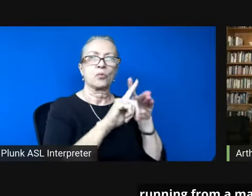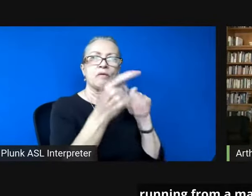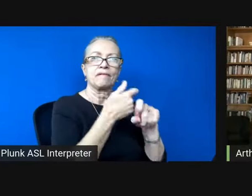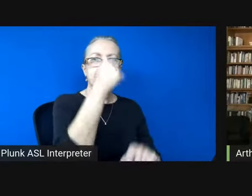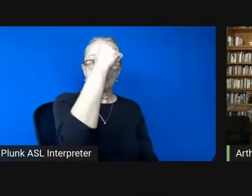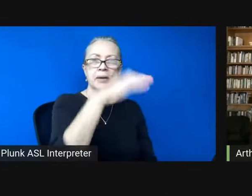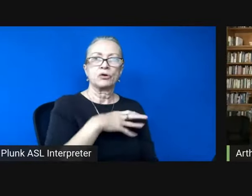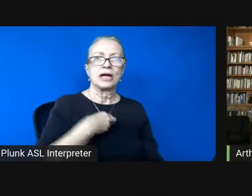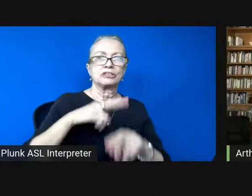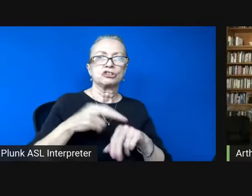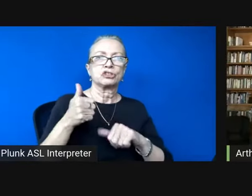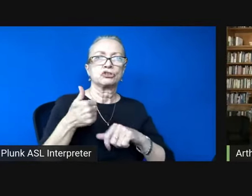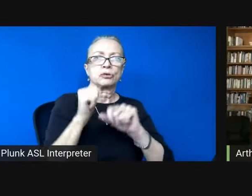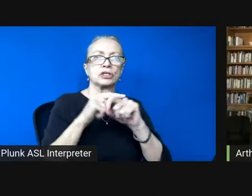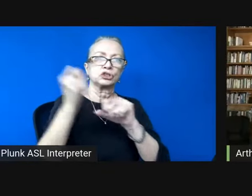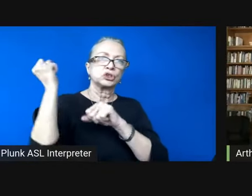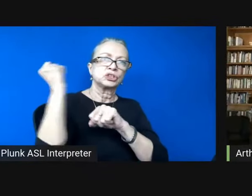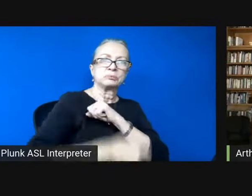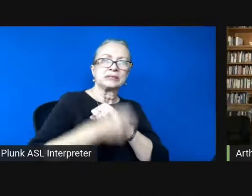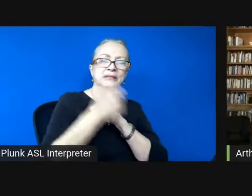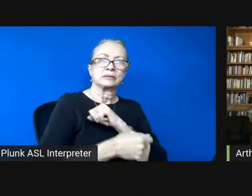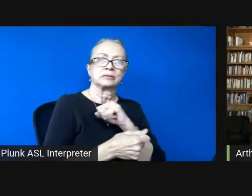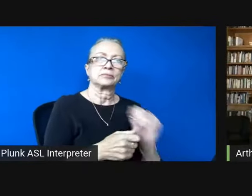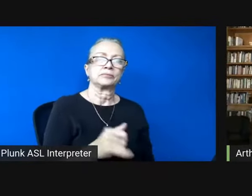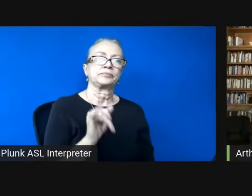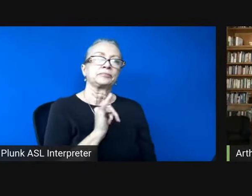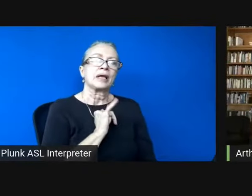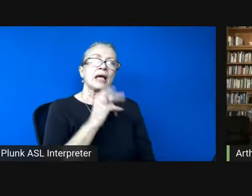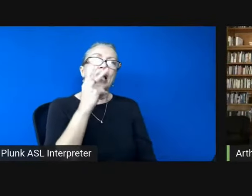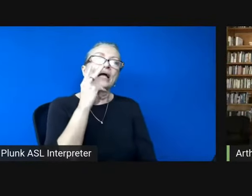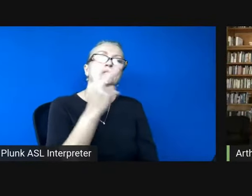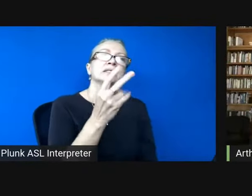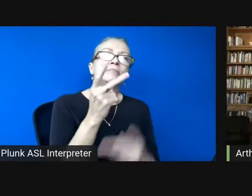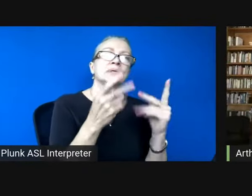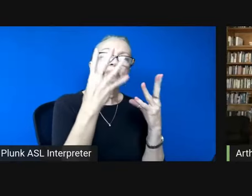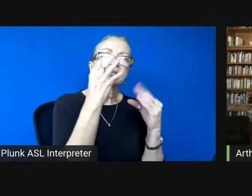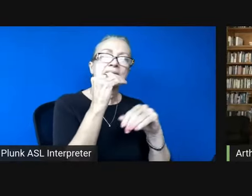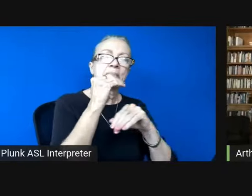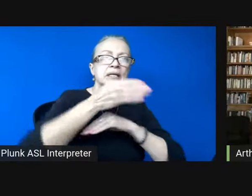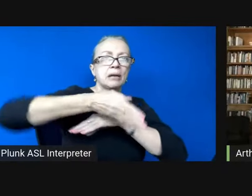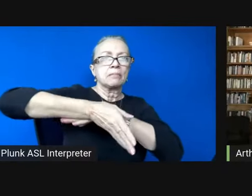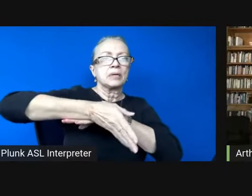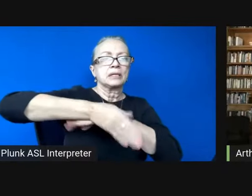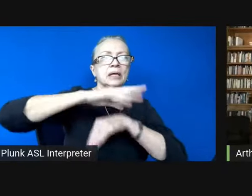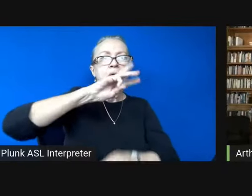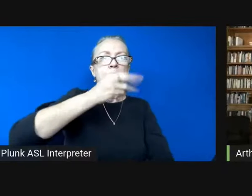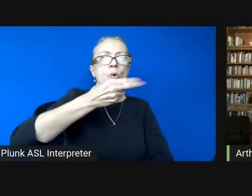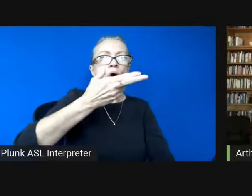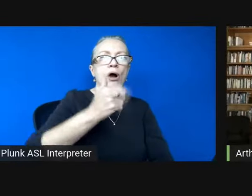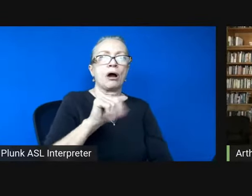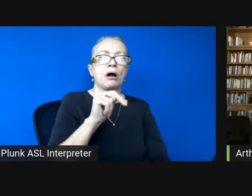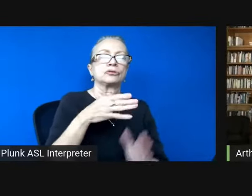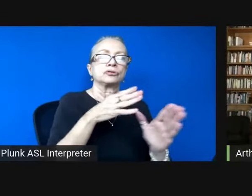see people sleeping at midnight in a Wuhan street on bamboo beds a